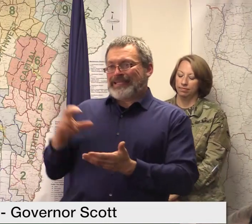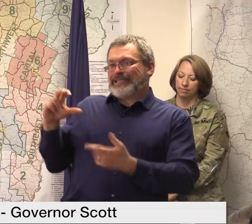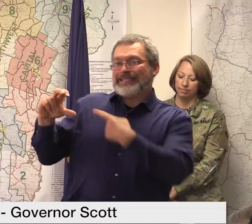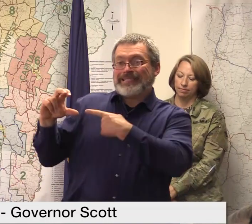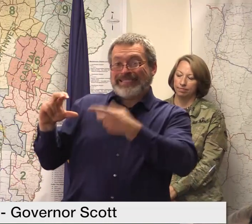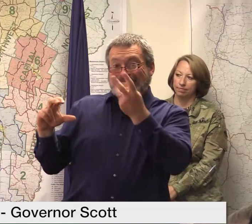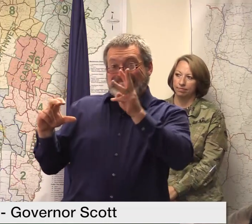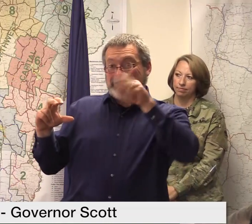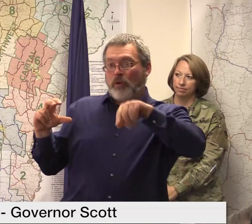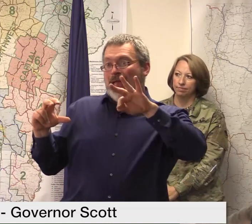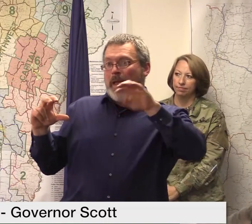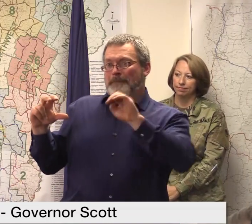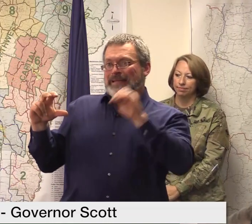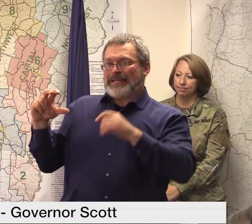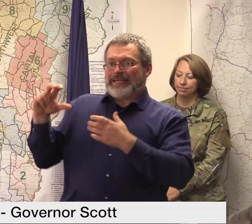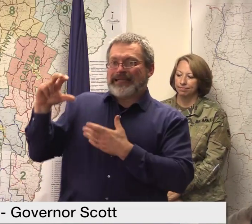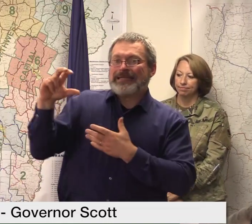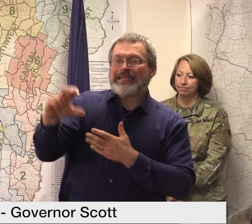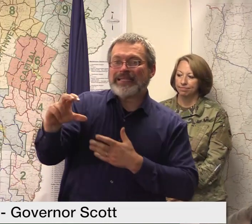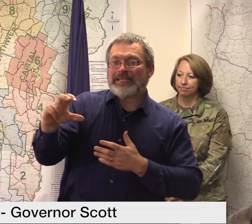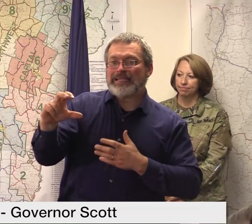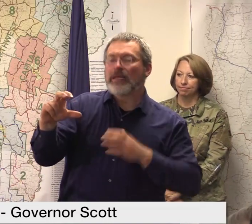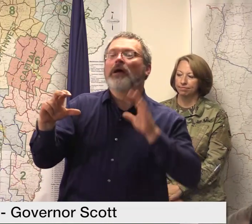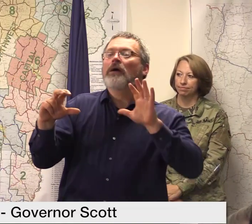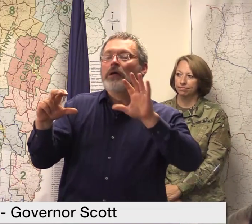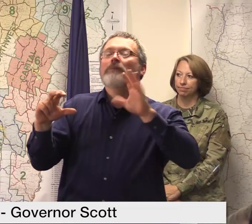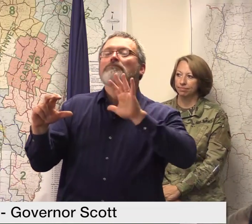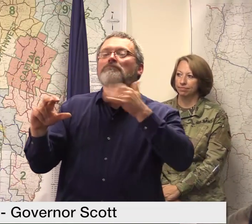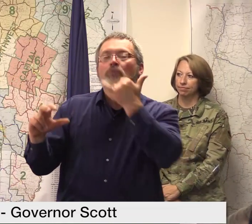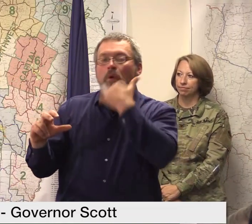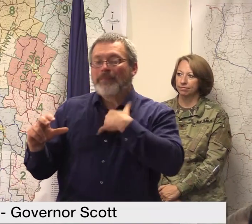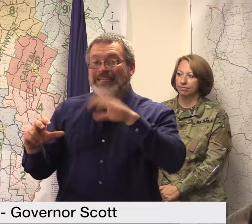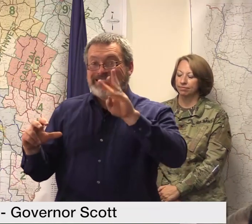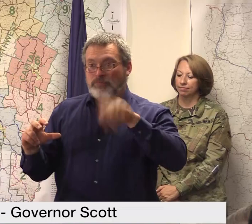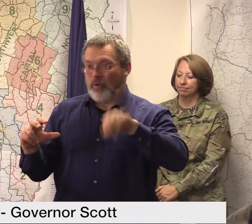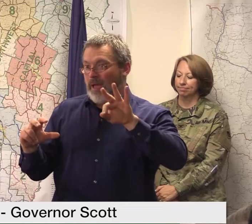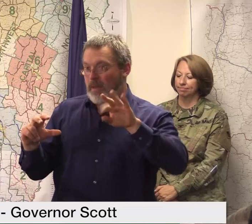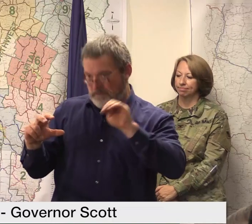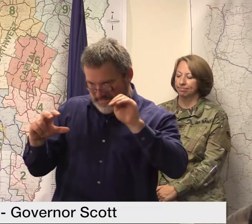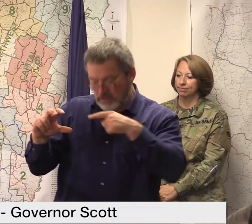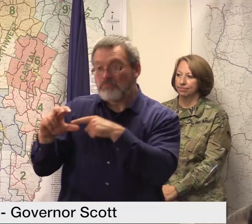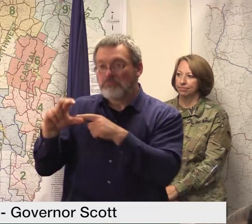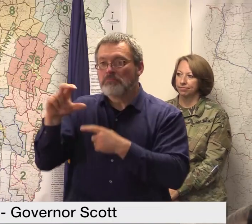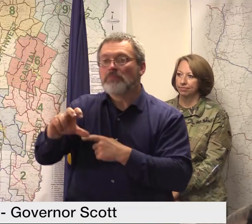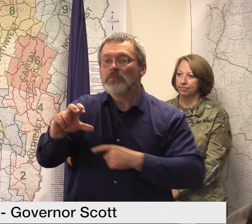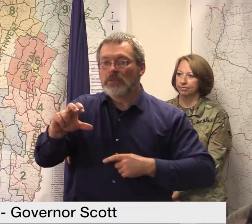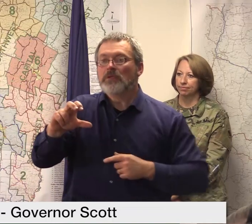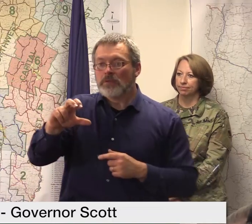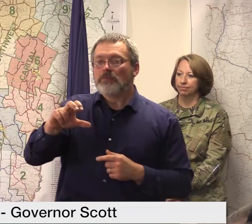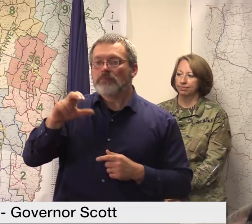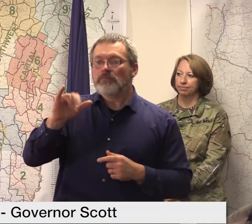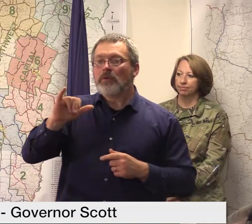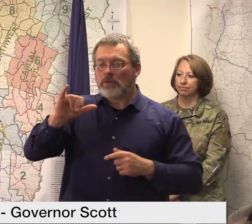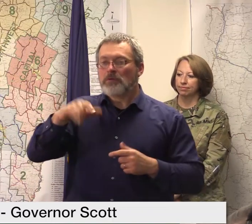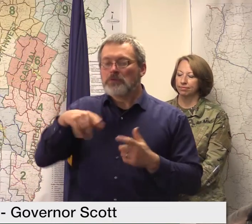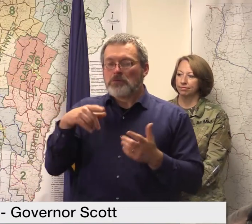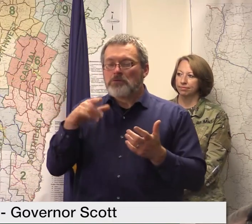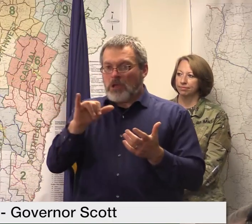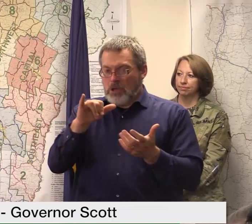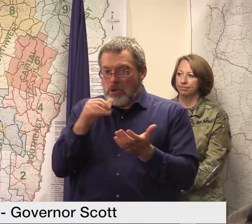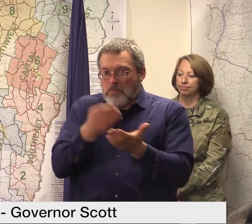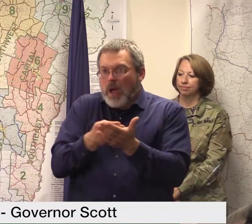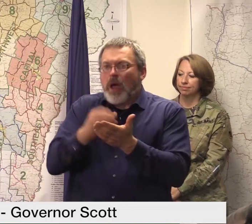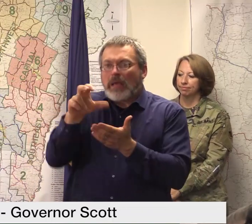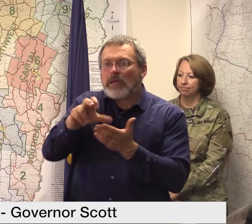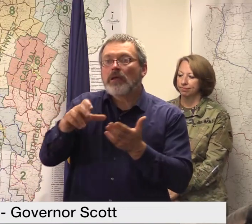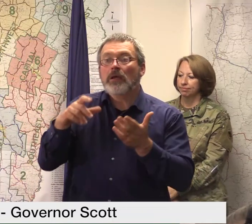otherwise would not have gone out till october and we will look at future payments on an accelerated basis as well those are